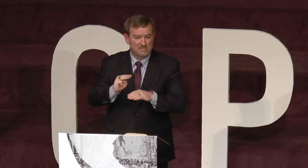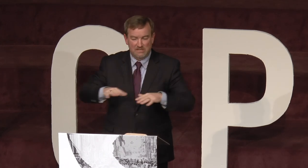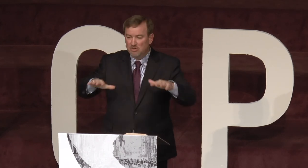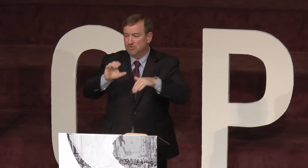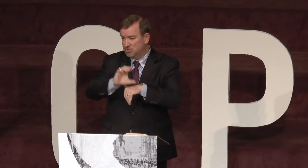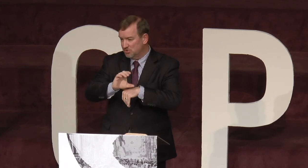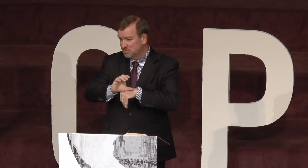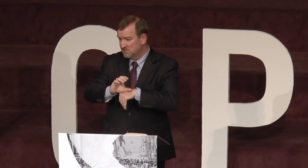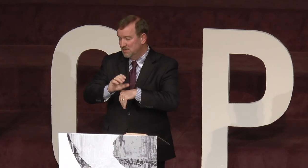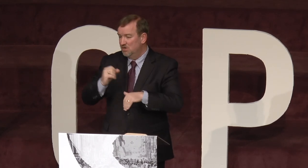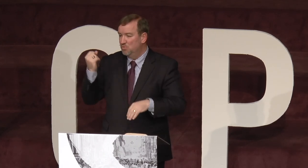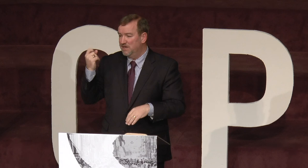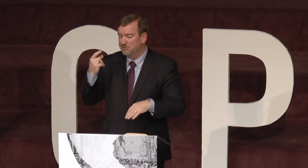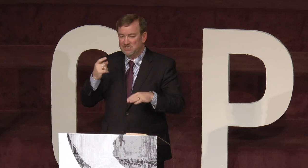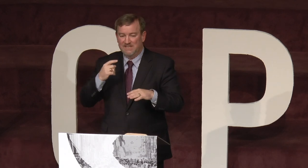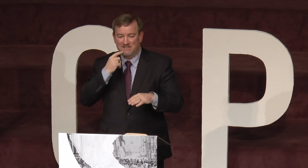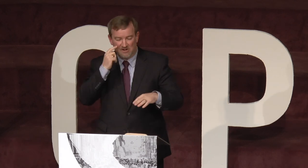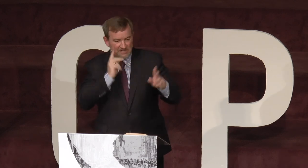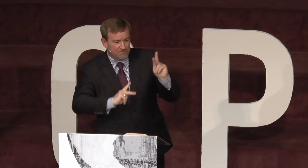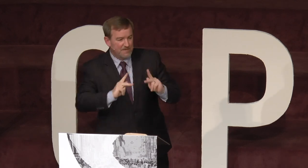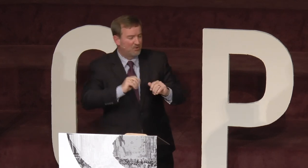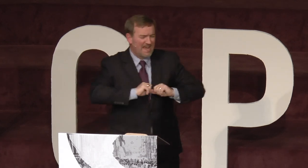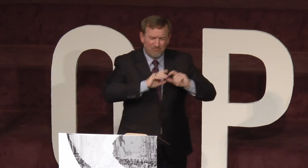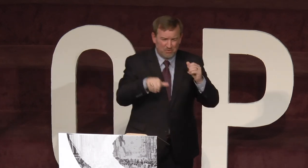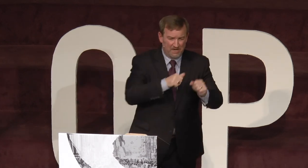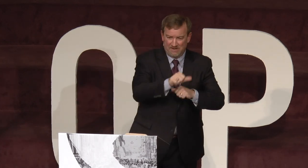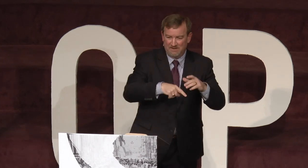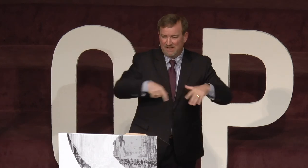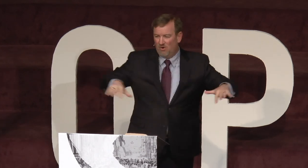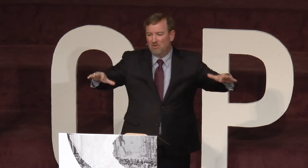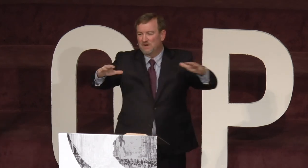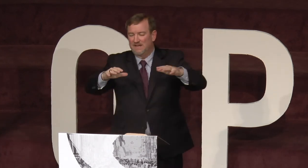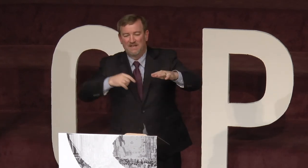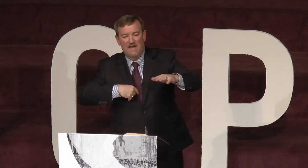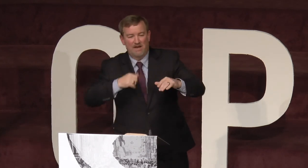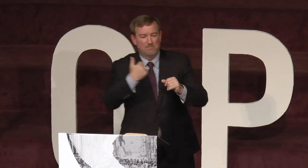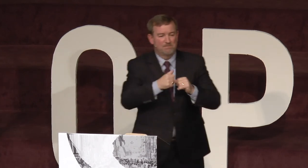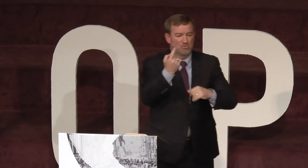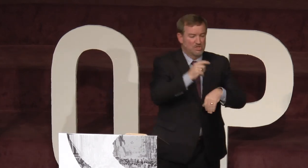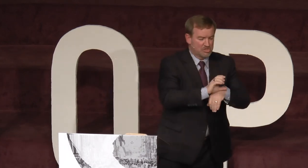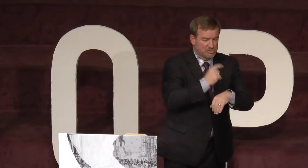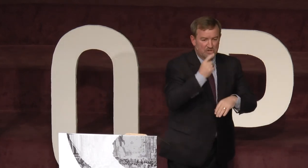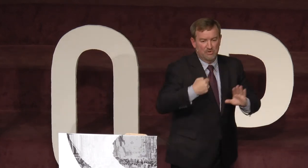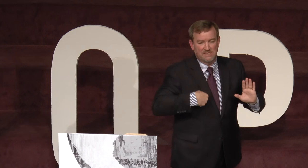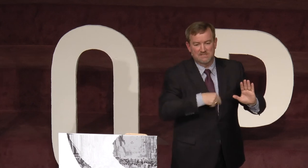in local churches, we understand that there are deaf people everywhere, all around. I remember one church told us,